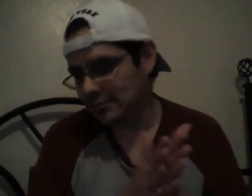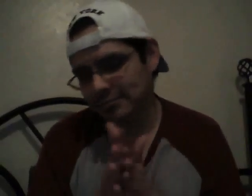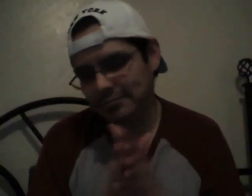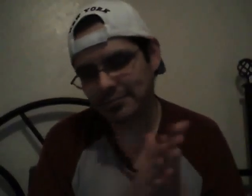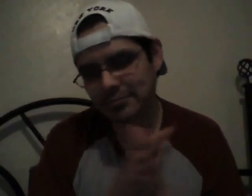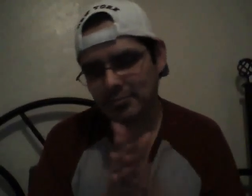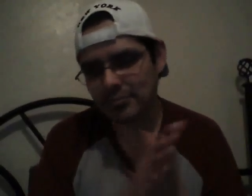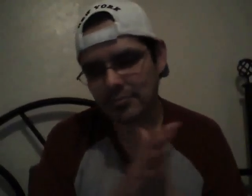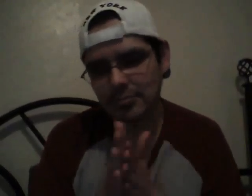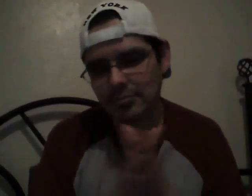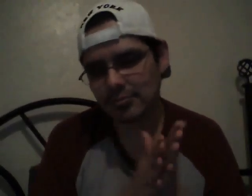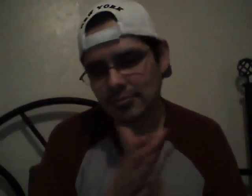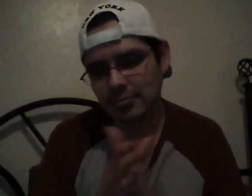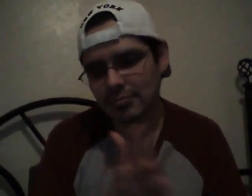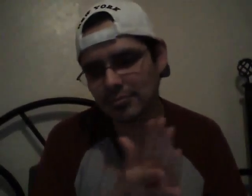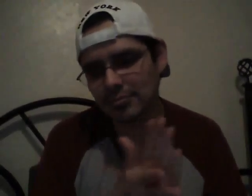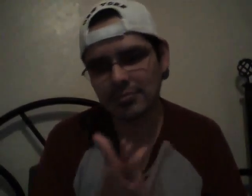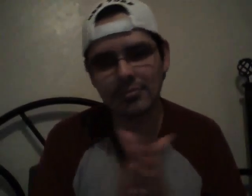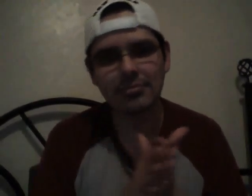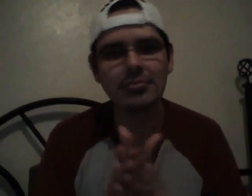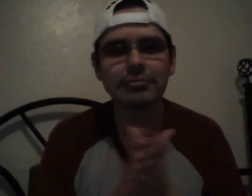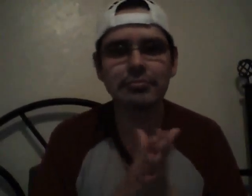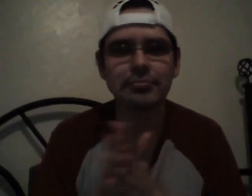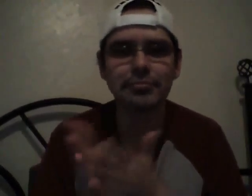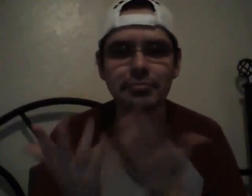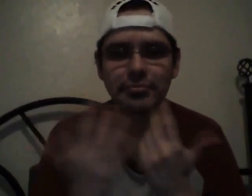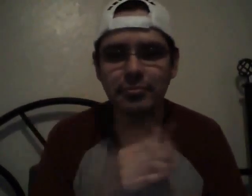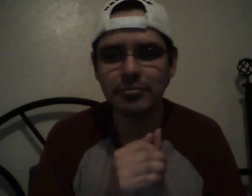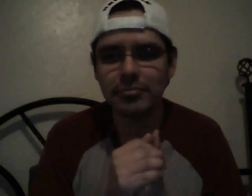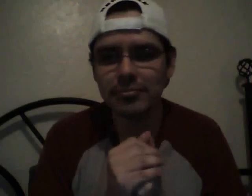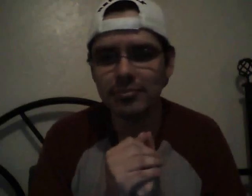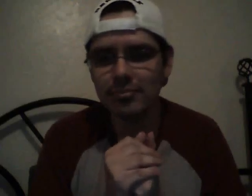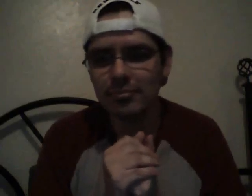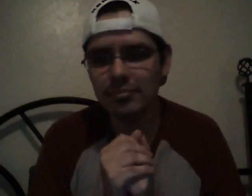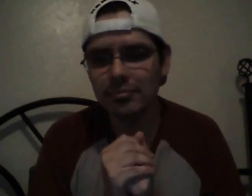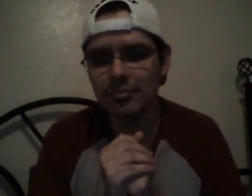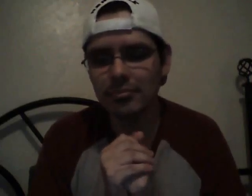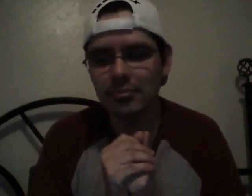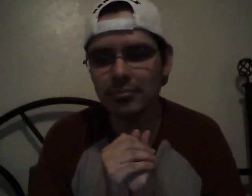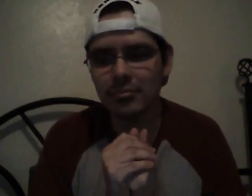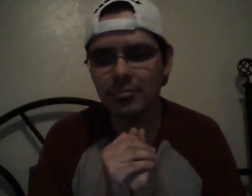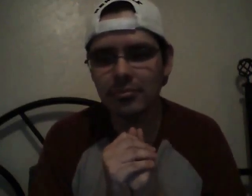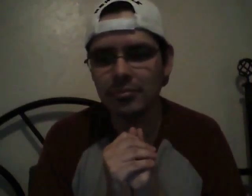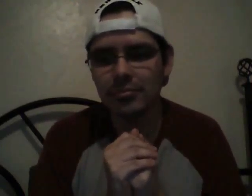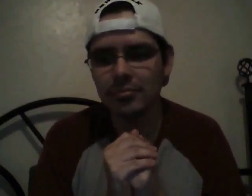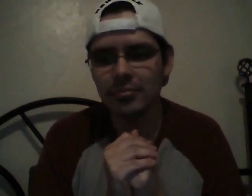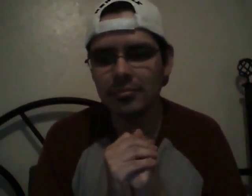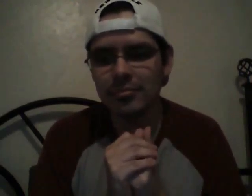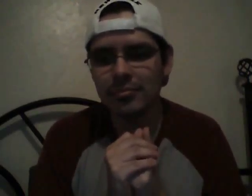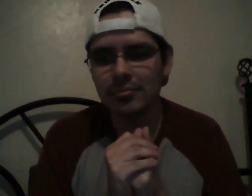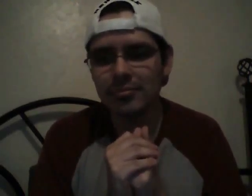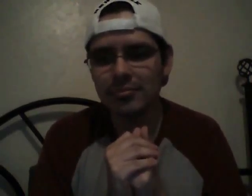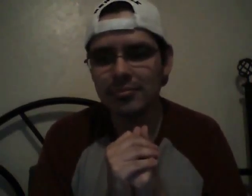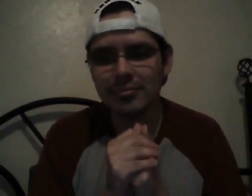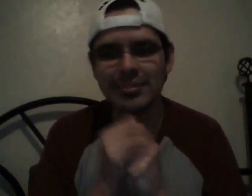real bank in Minneapolis, Minnesota, tells me she's heard from hundreds of people in the last few weeks. In fact, more than $250